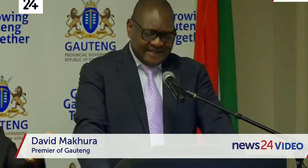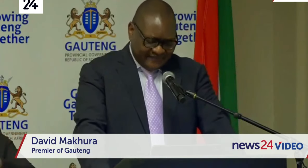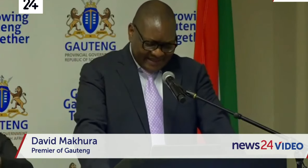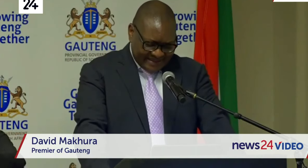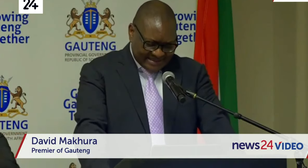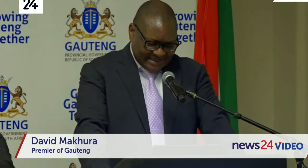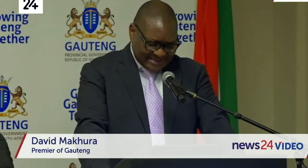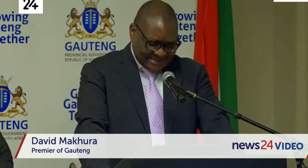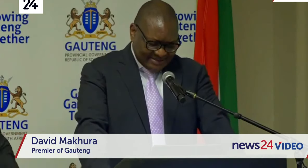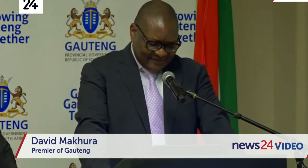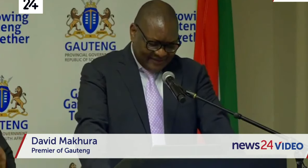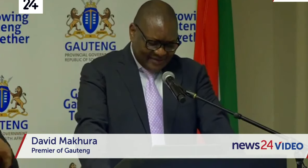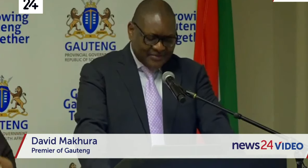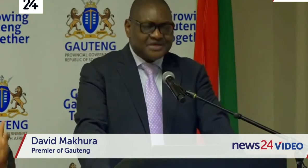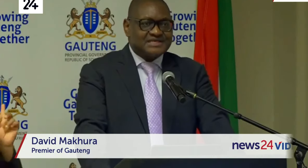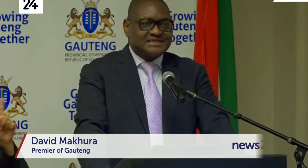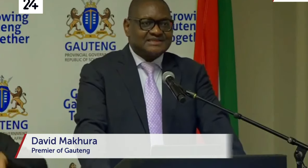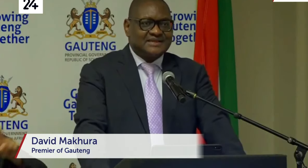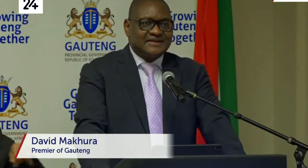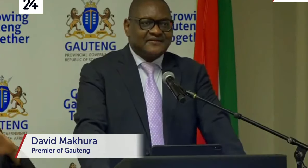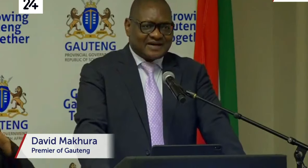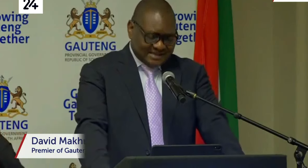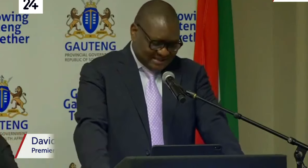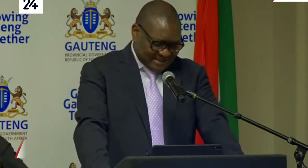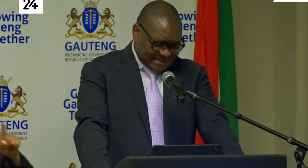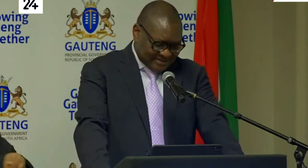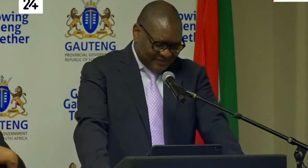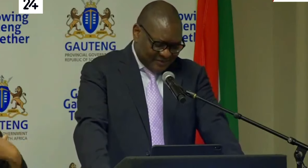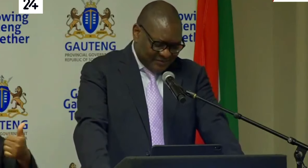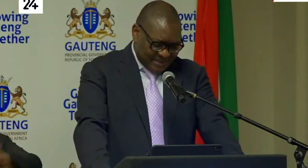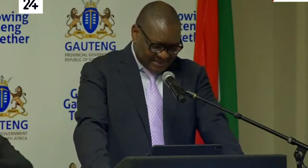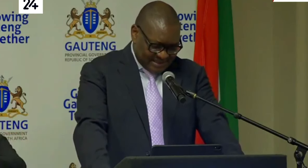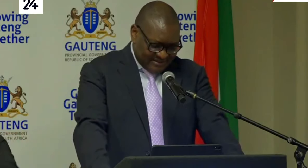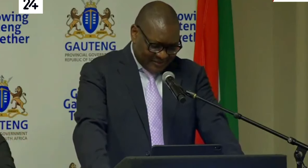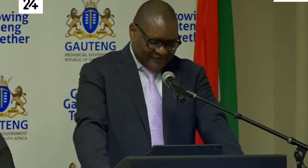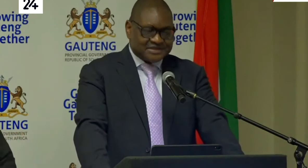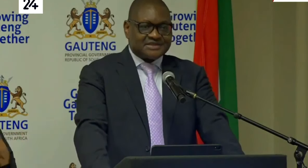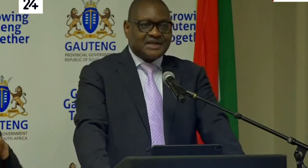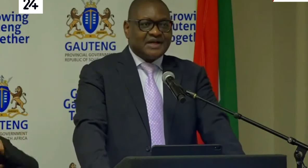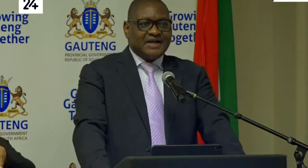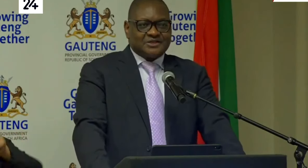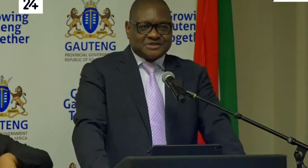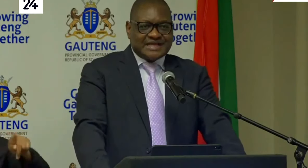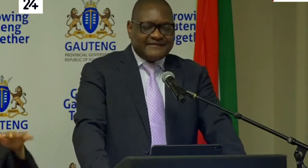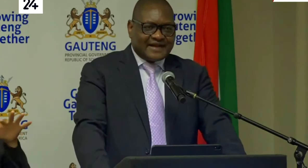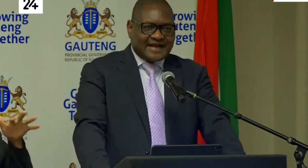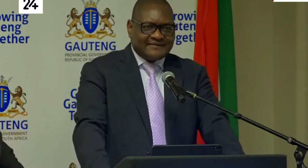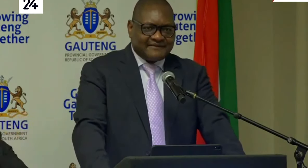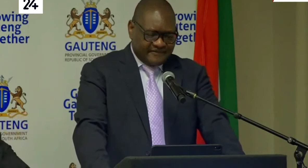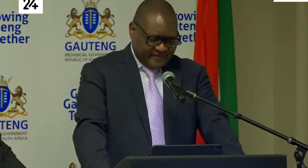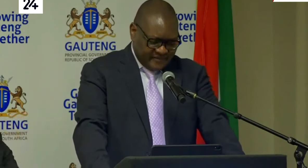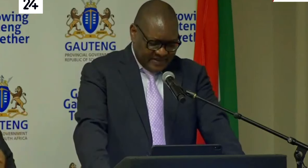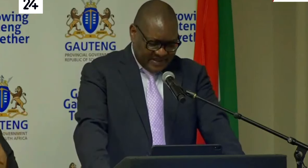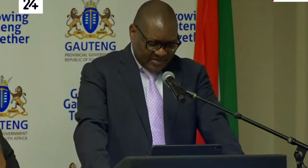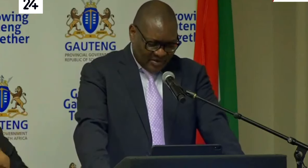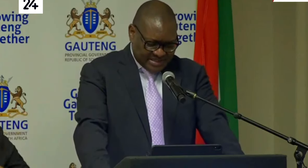us in various sectors of our communities, various sectors of the population in our province to save life